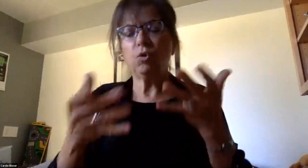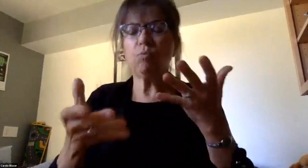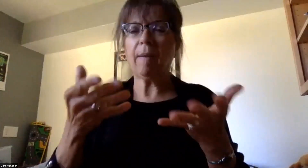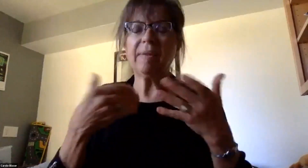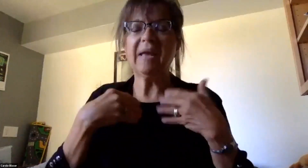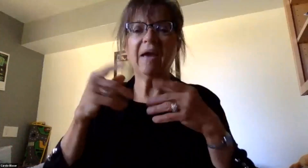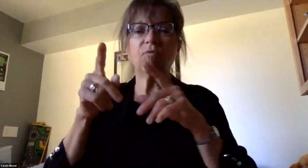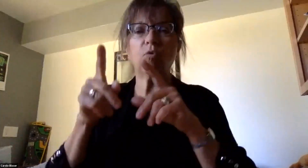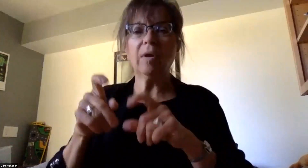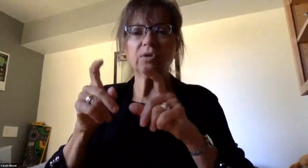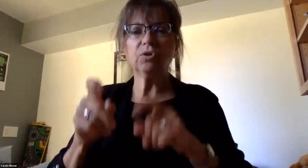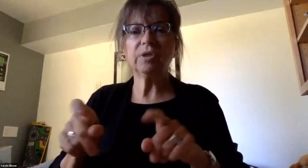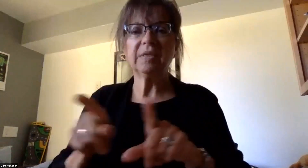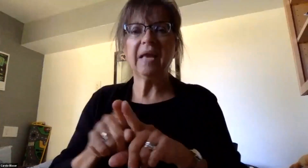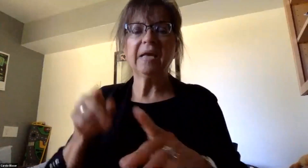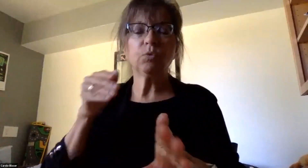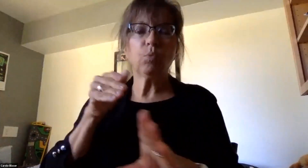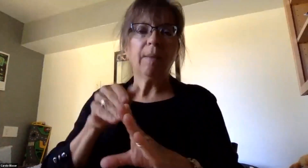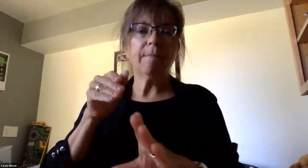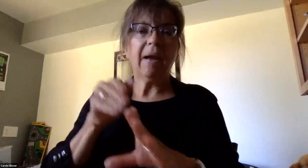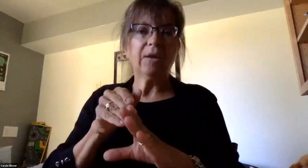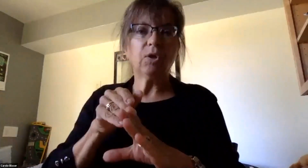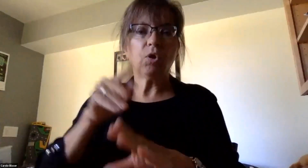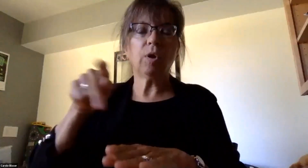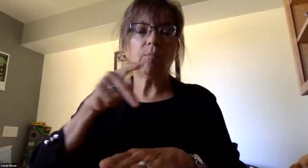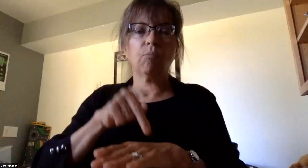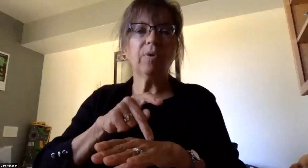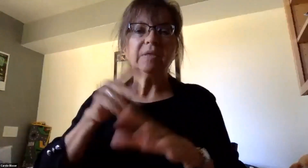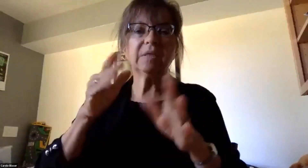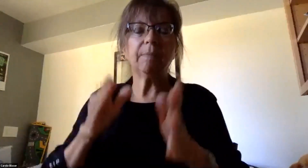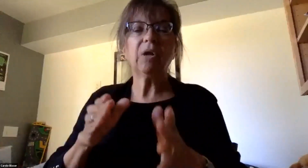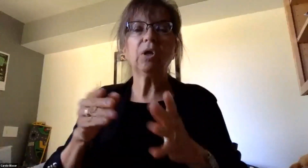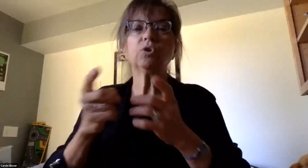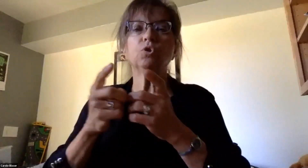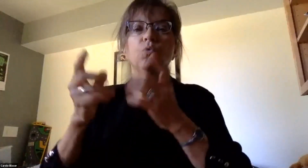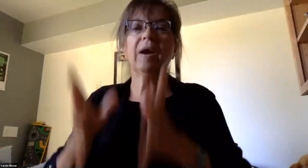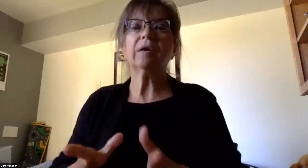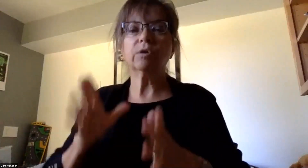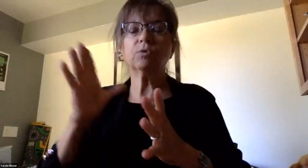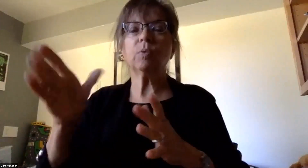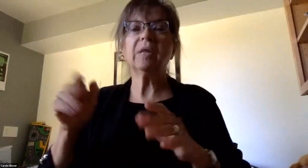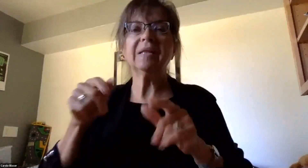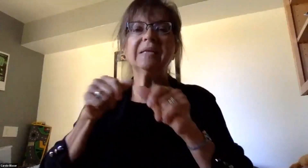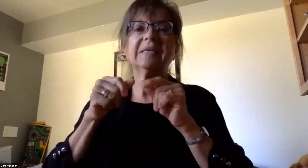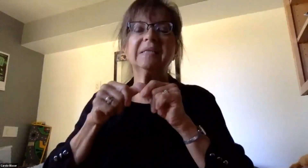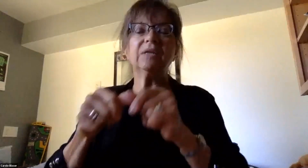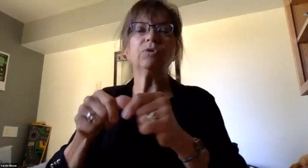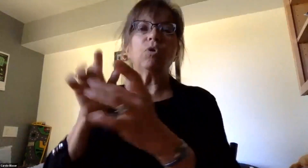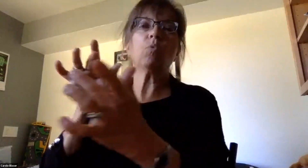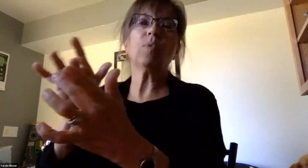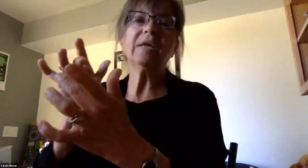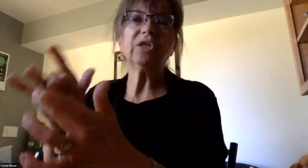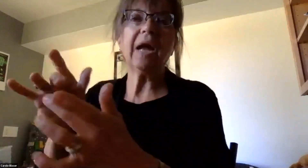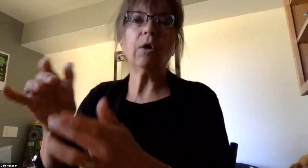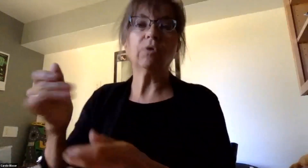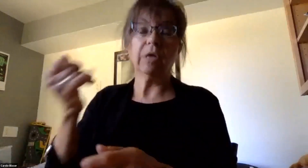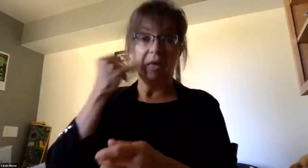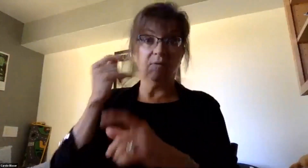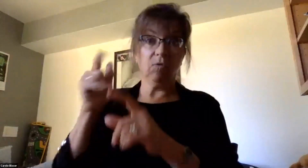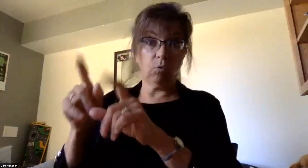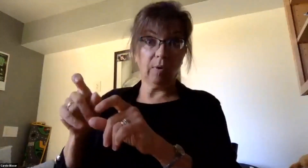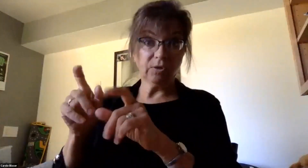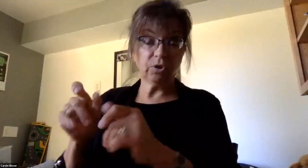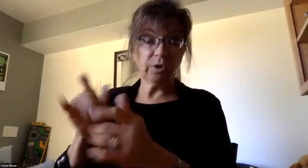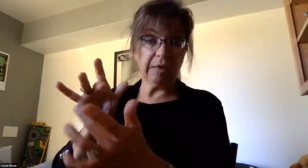As a reminder, principals and directors will continue to reach out to parents. And if at any time you have a question, be sure to reach out to your building